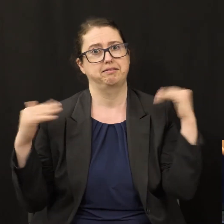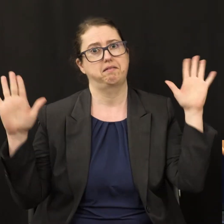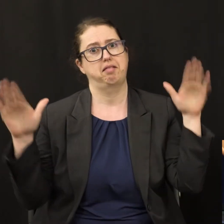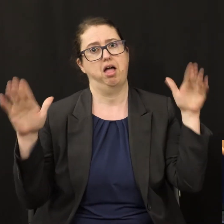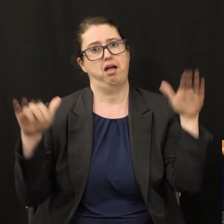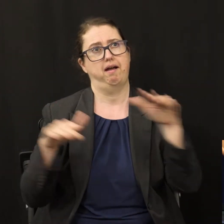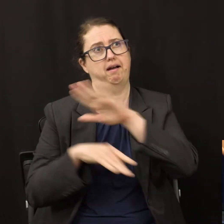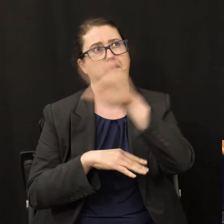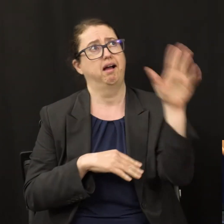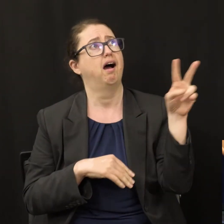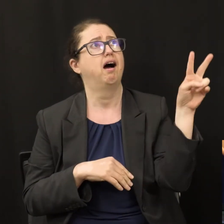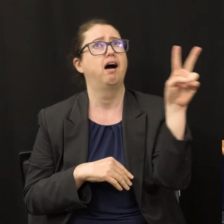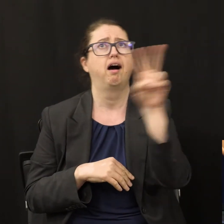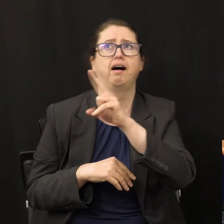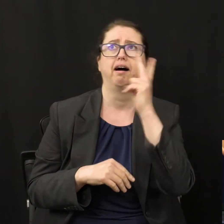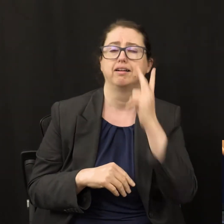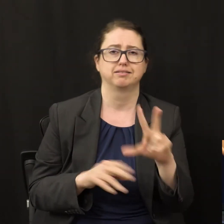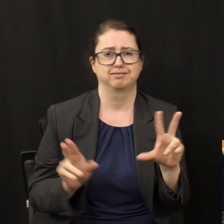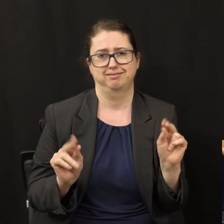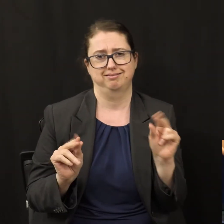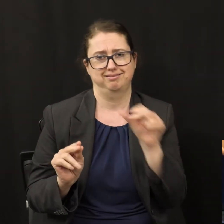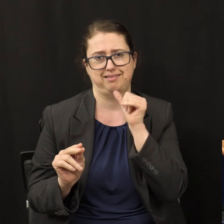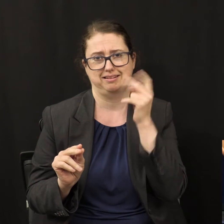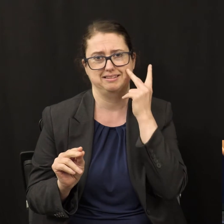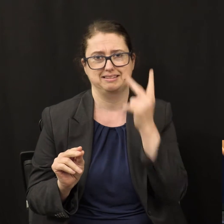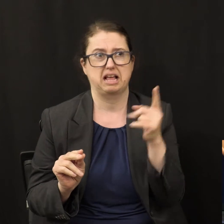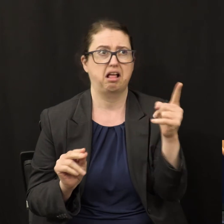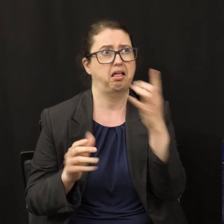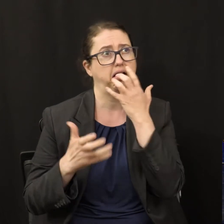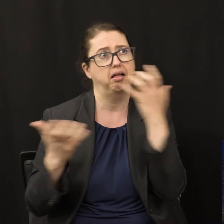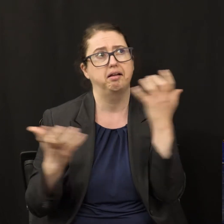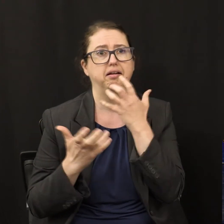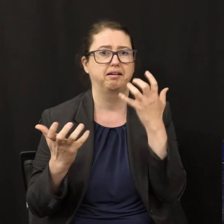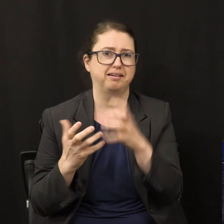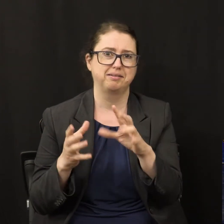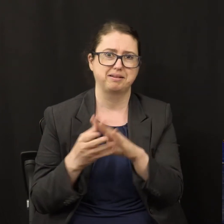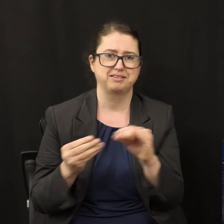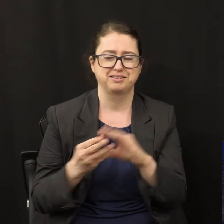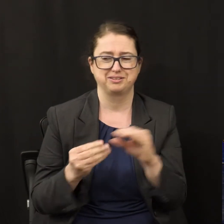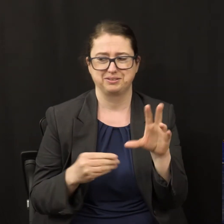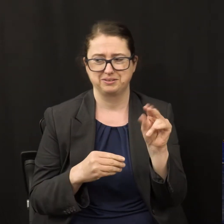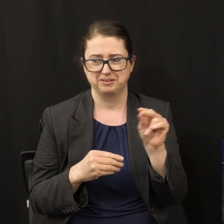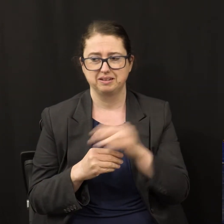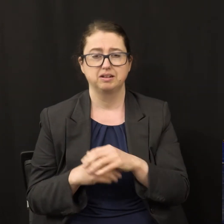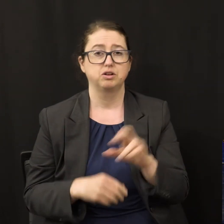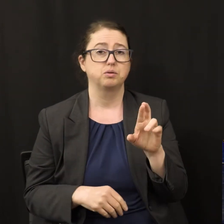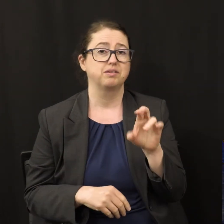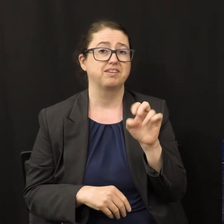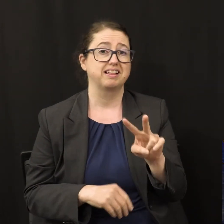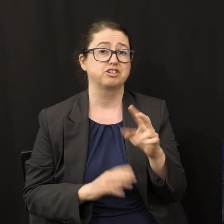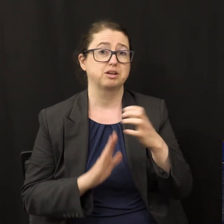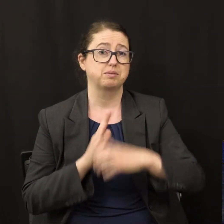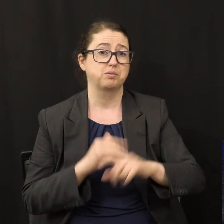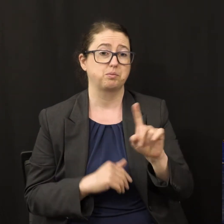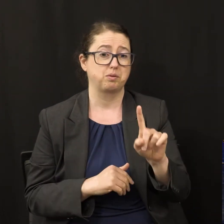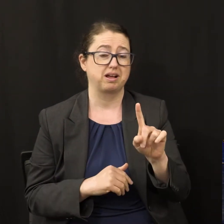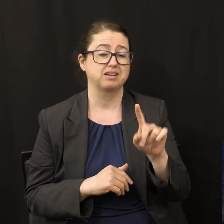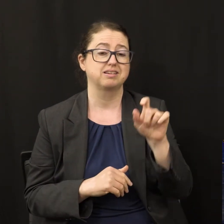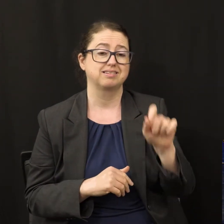shouting out the messages that we just read. Revelation chapter 1 verses 1 to 3 tells us